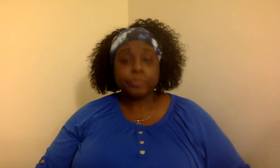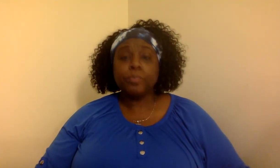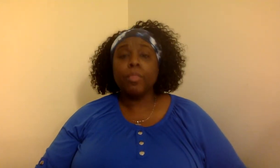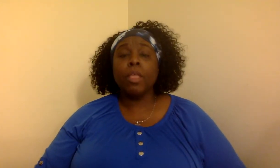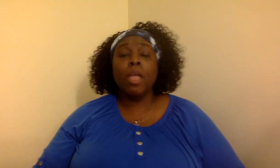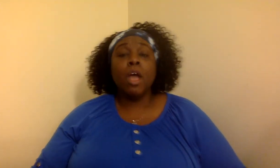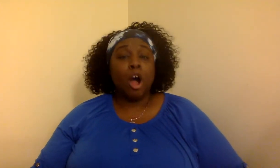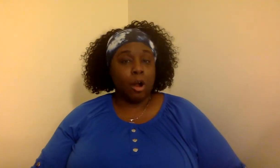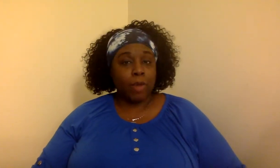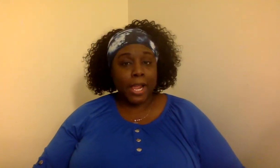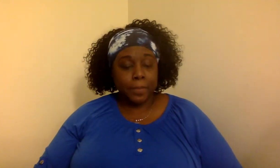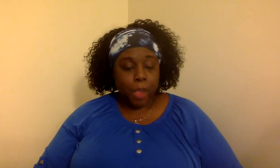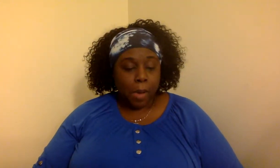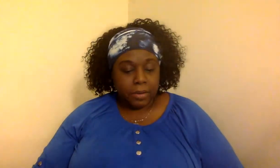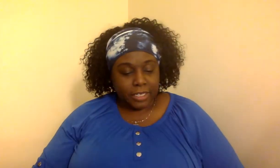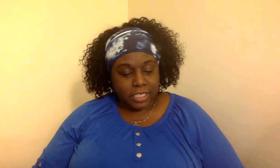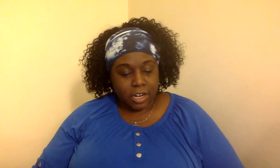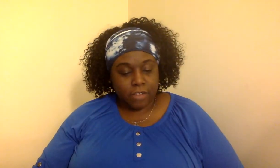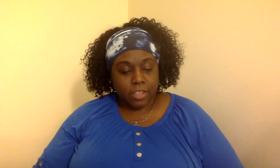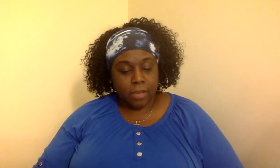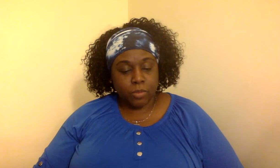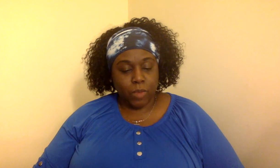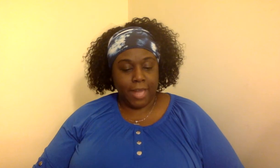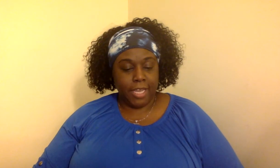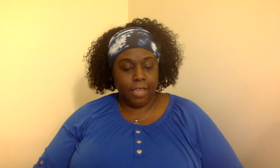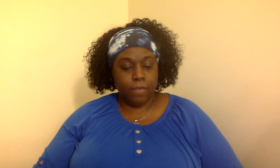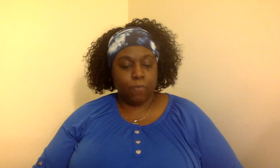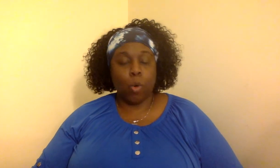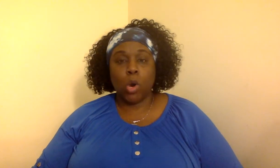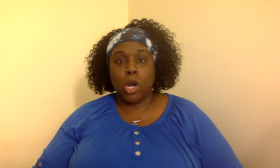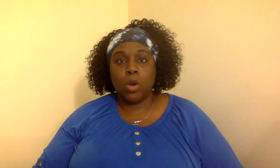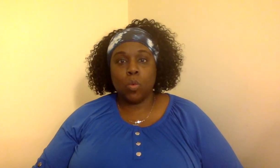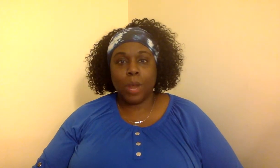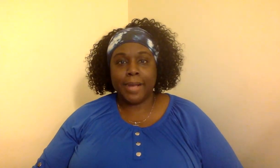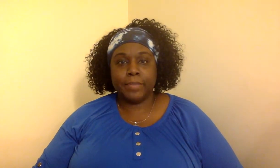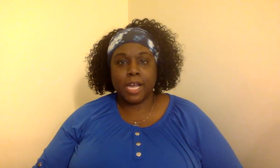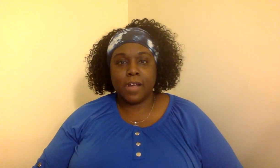All right, let's get our thumbs ready for rhyme time.